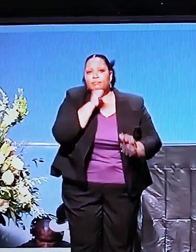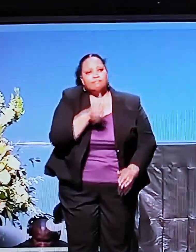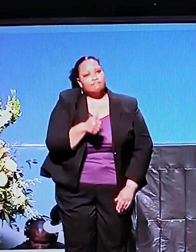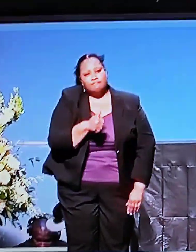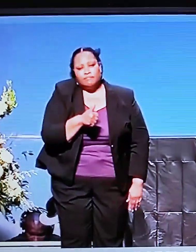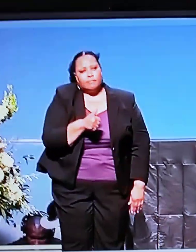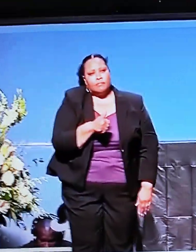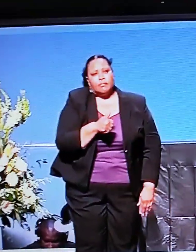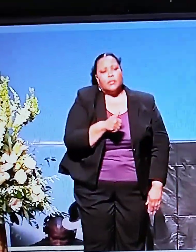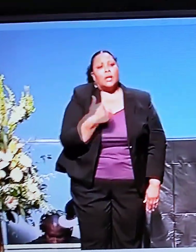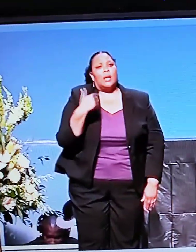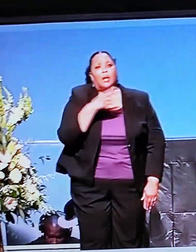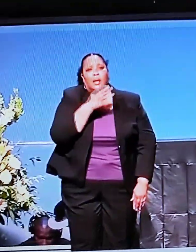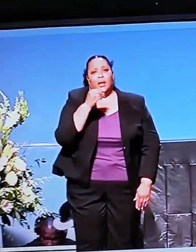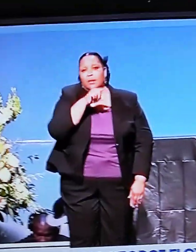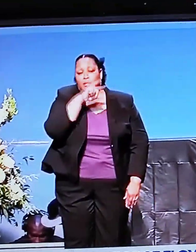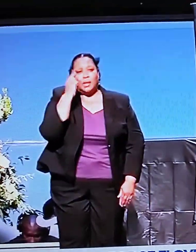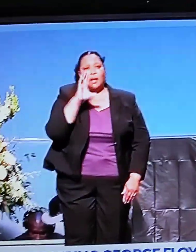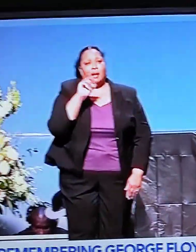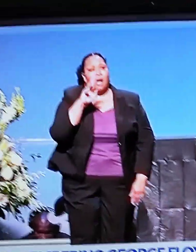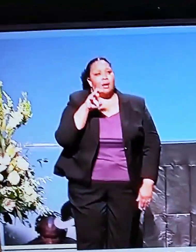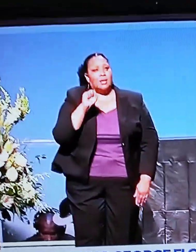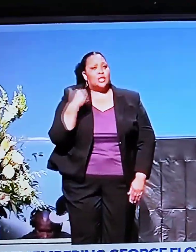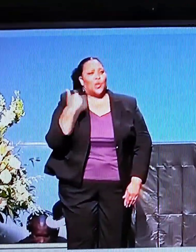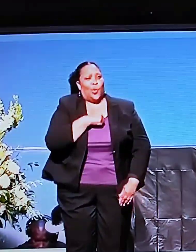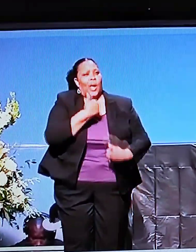The Congressional Black Caucus is making a difference.